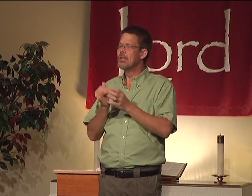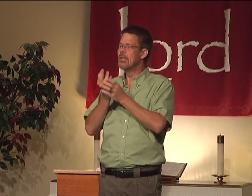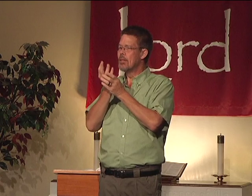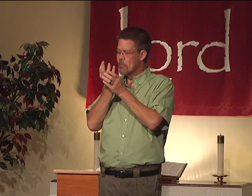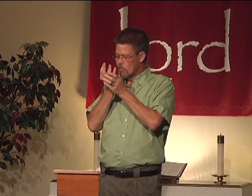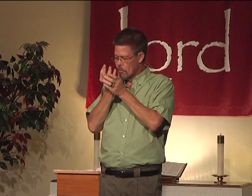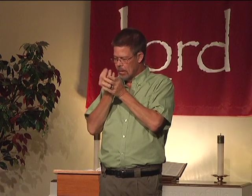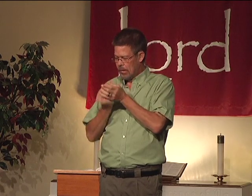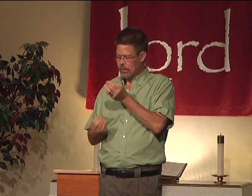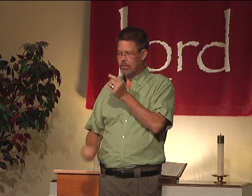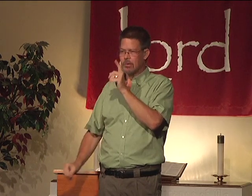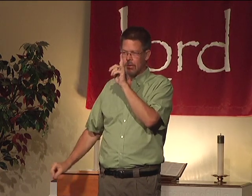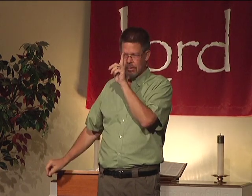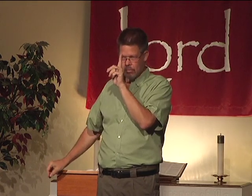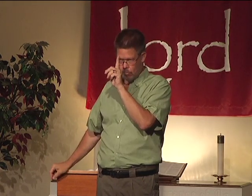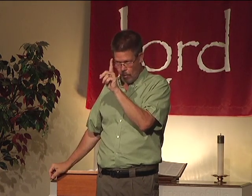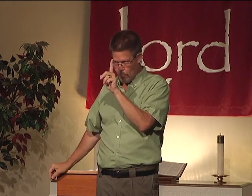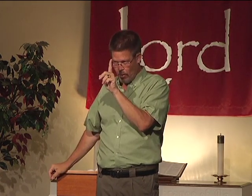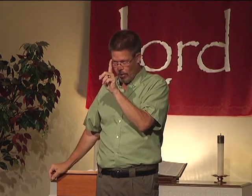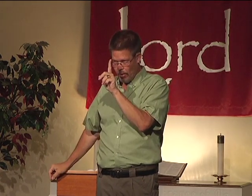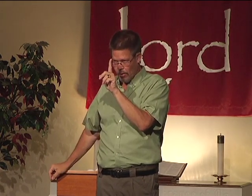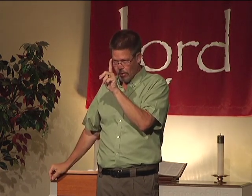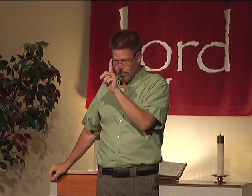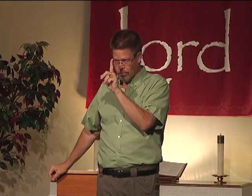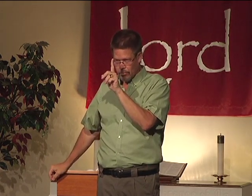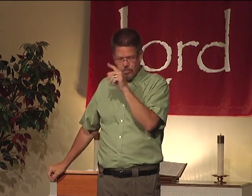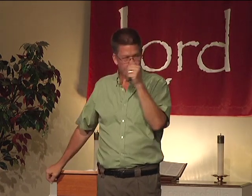Because we are still lacking from it.